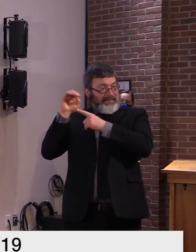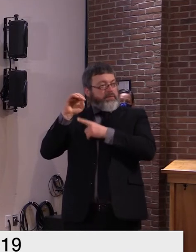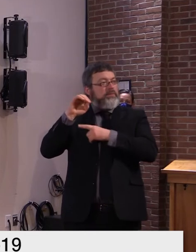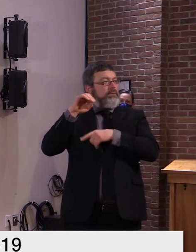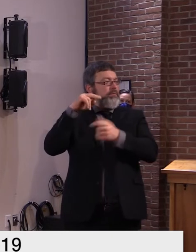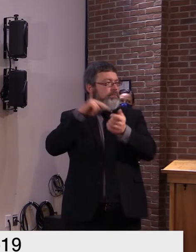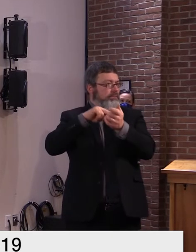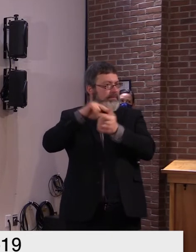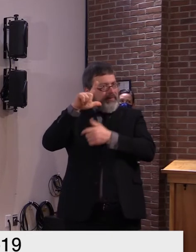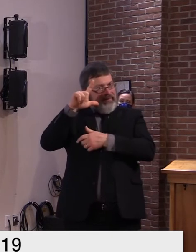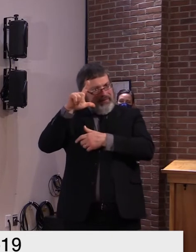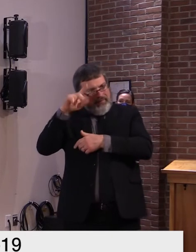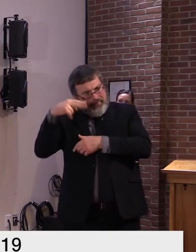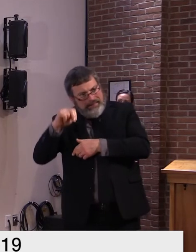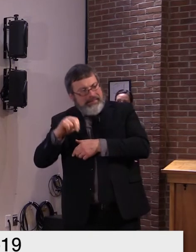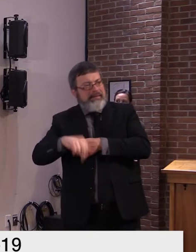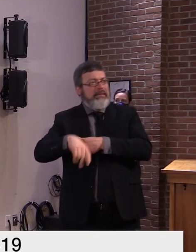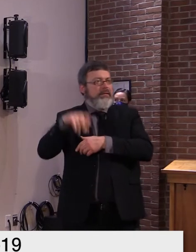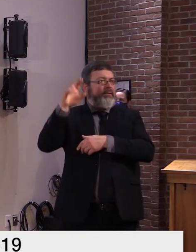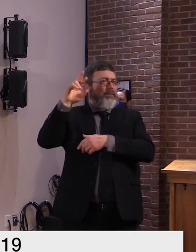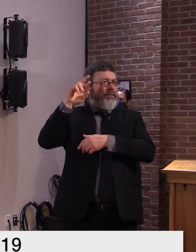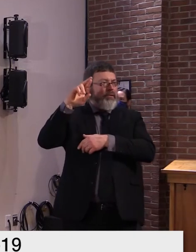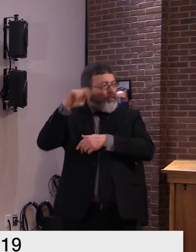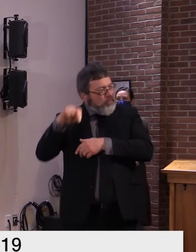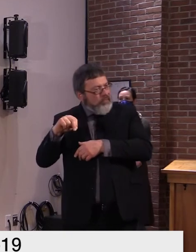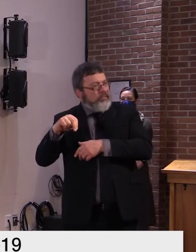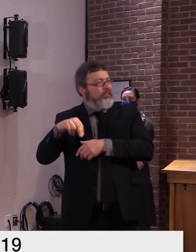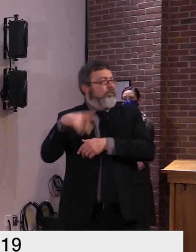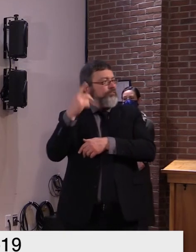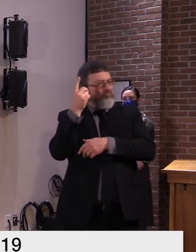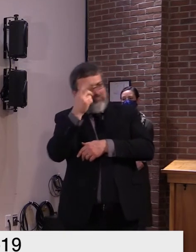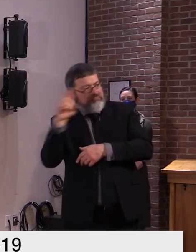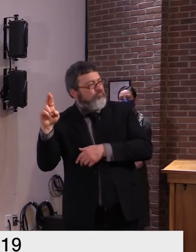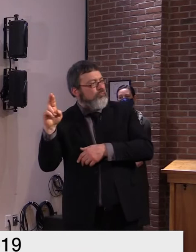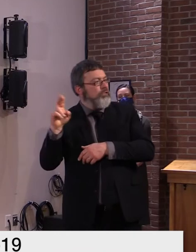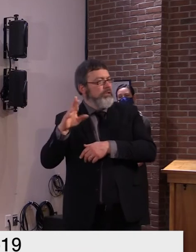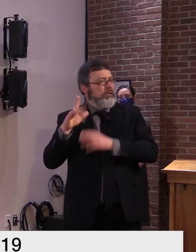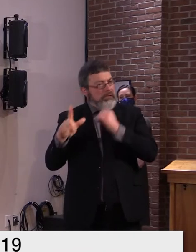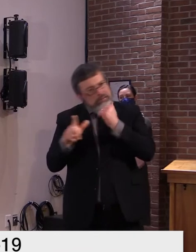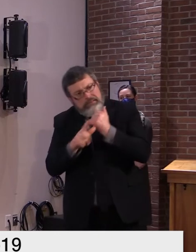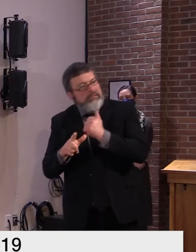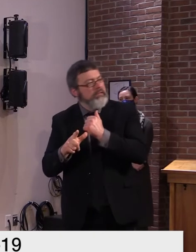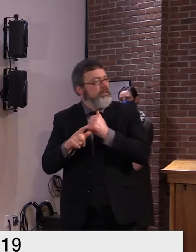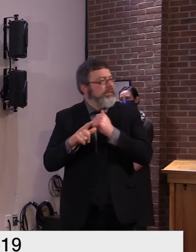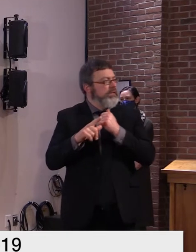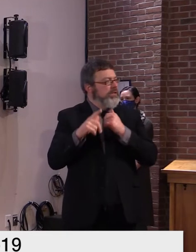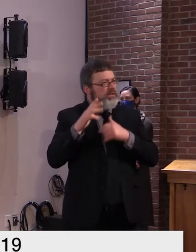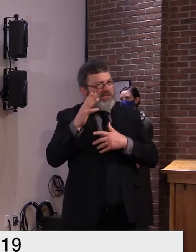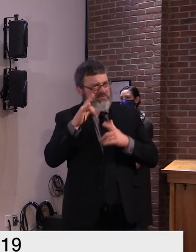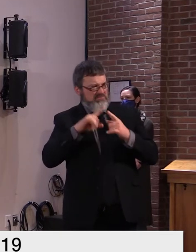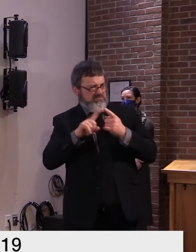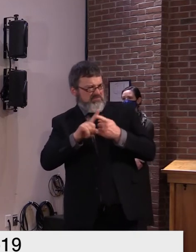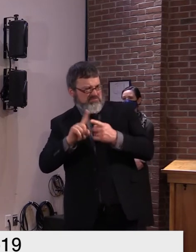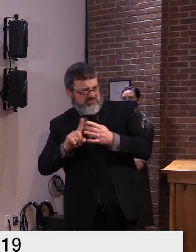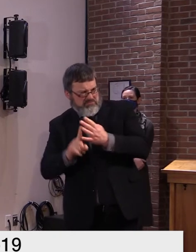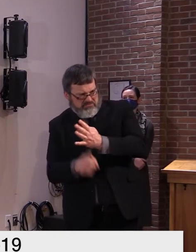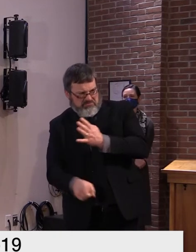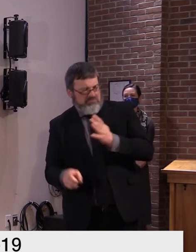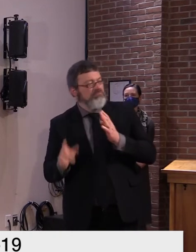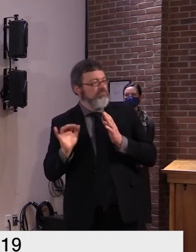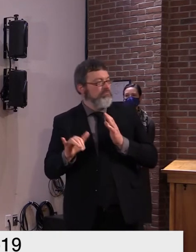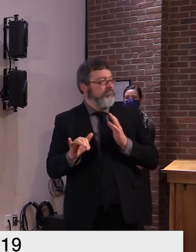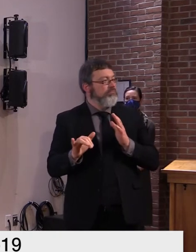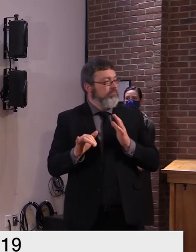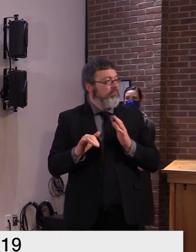i i think will be sufficient plus as you as you've pointed out we're calling for